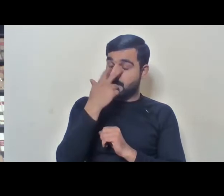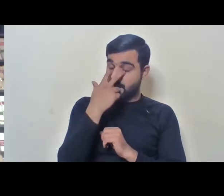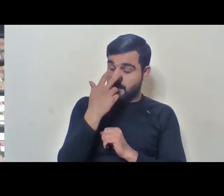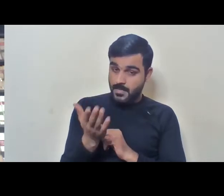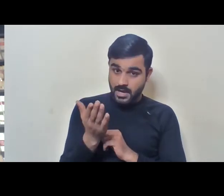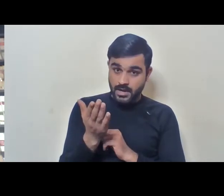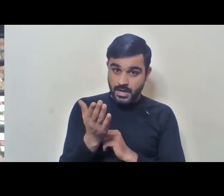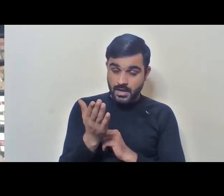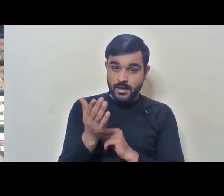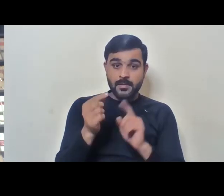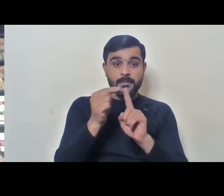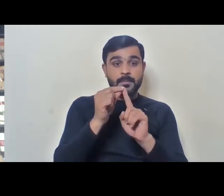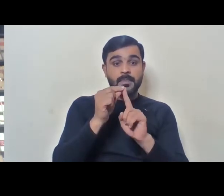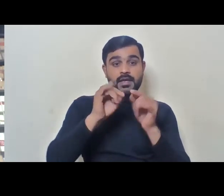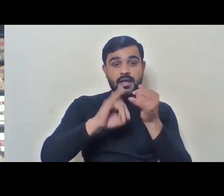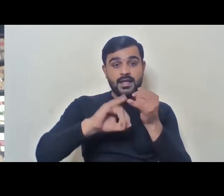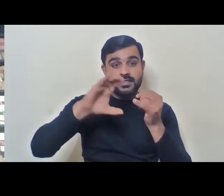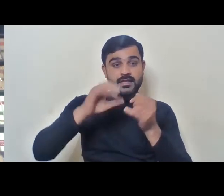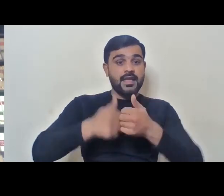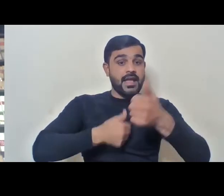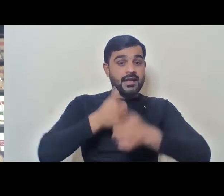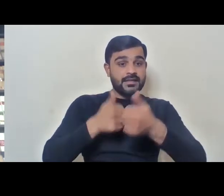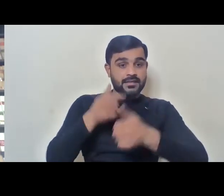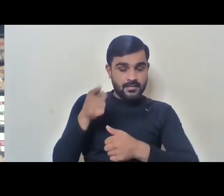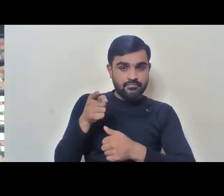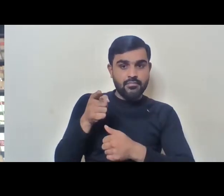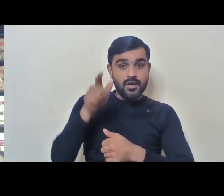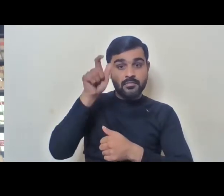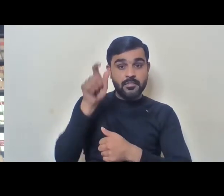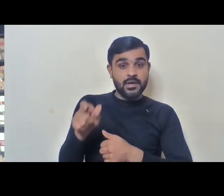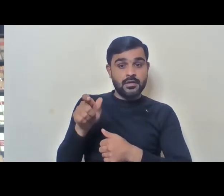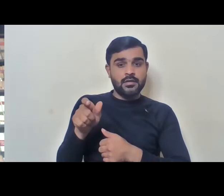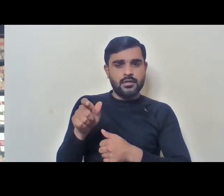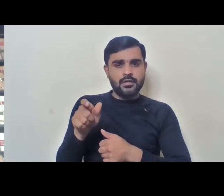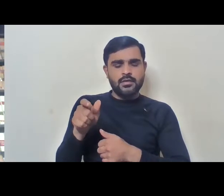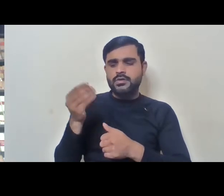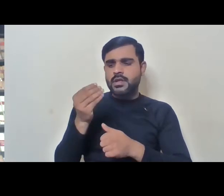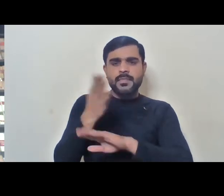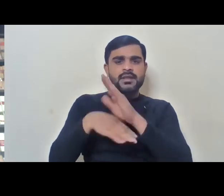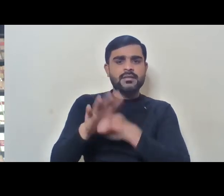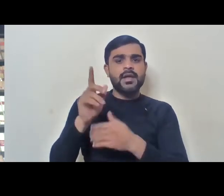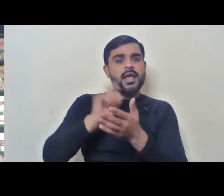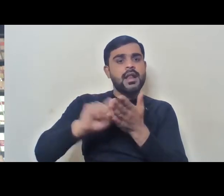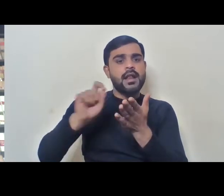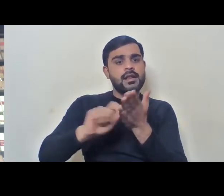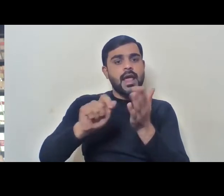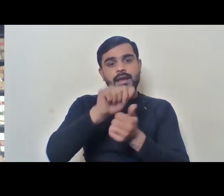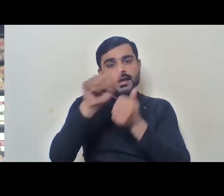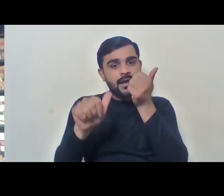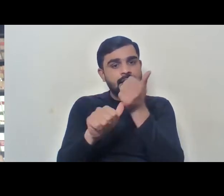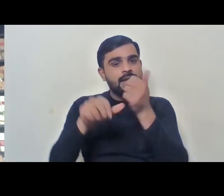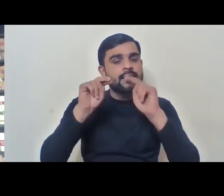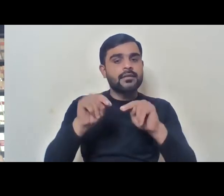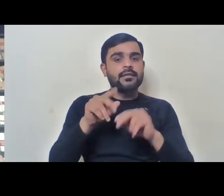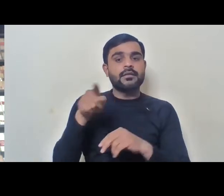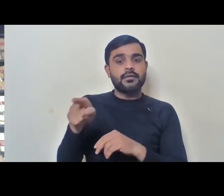UPSC exam was a person with a certain disability called writer's cramp, and he did